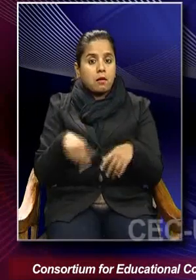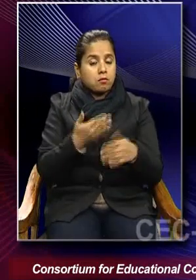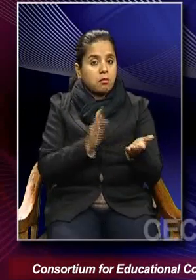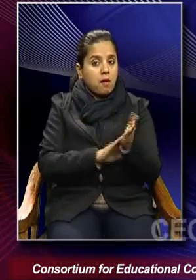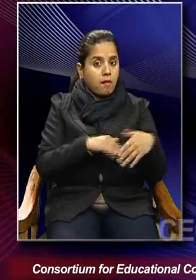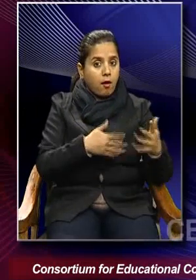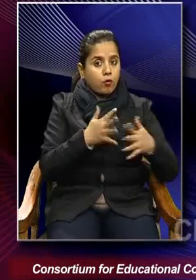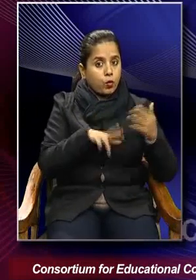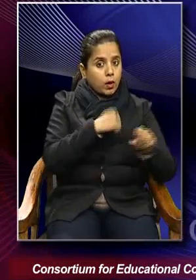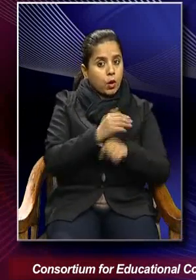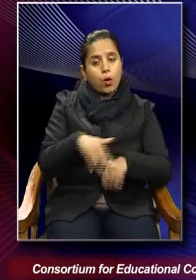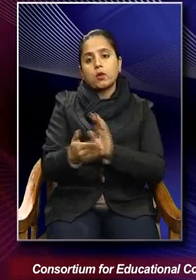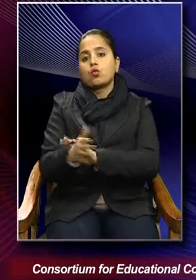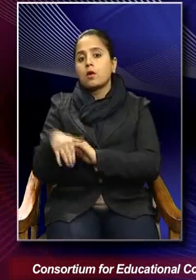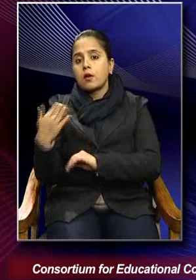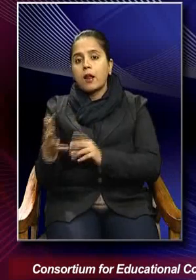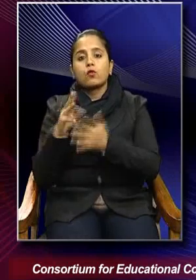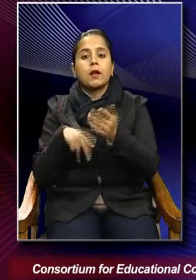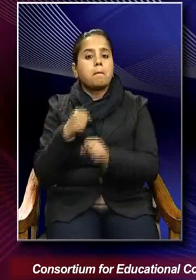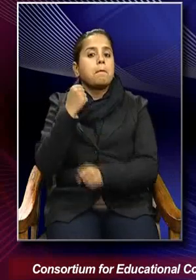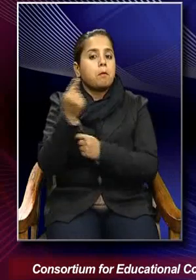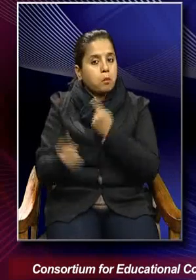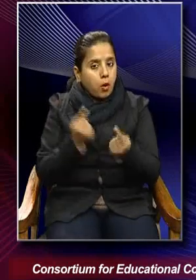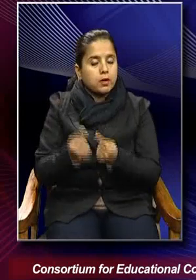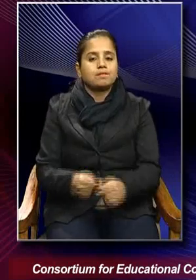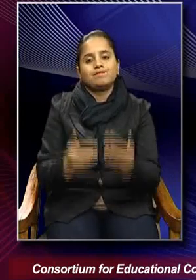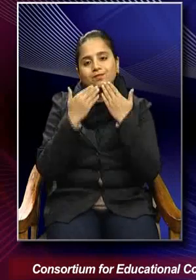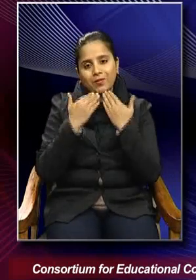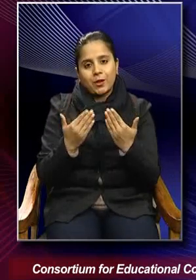politics or the right wing politics. Thank you.